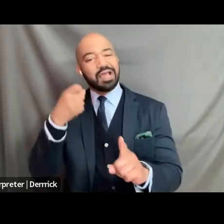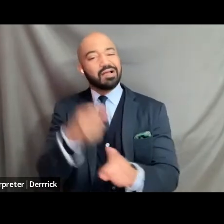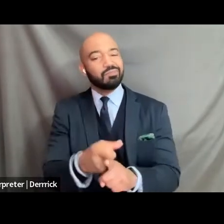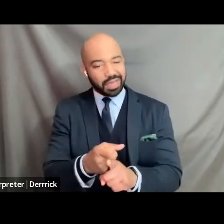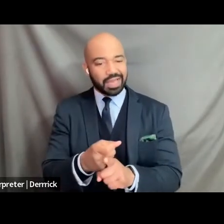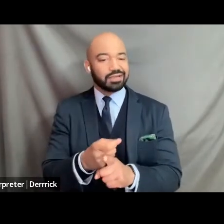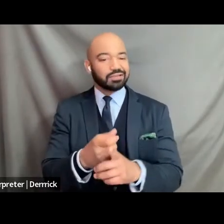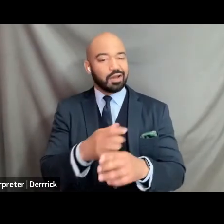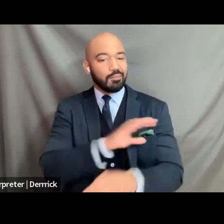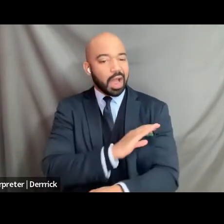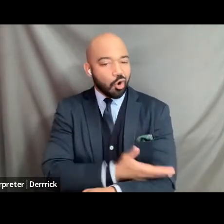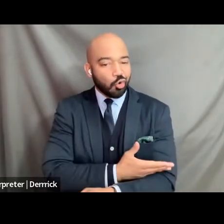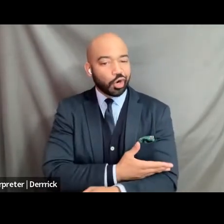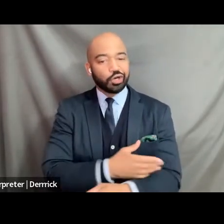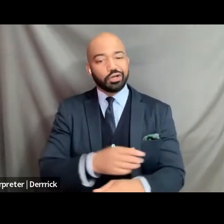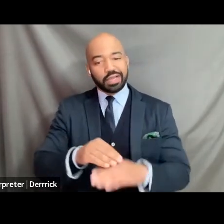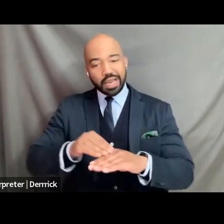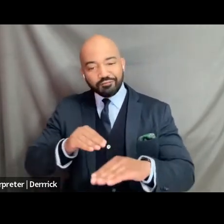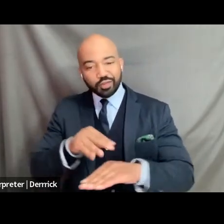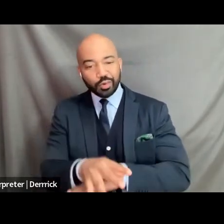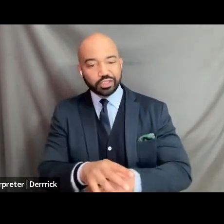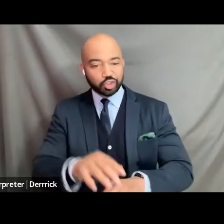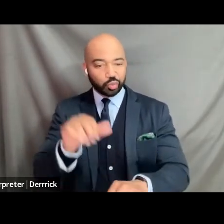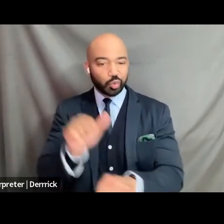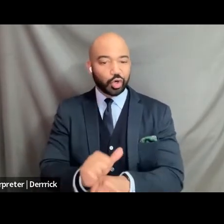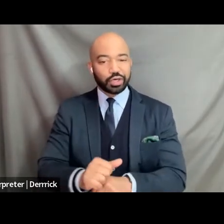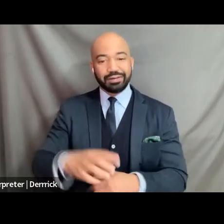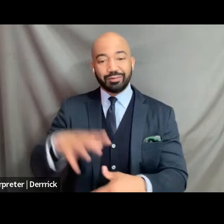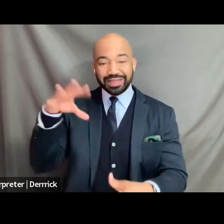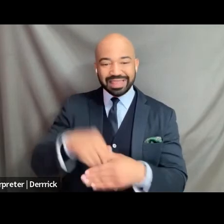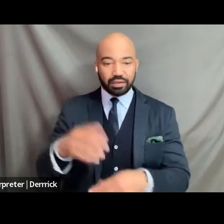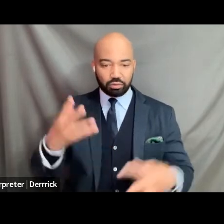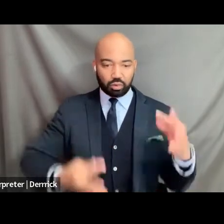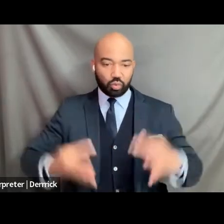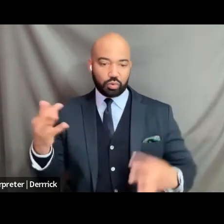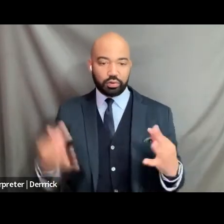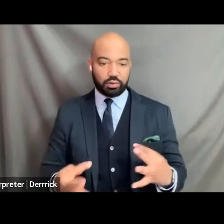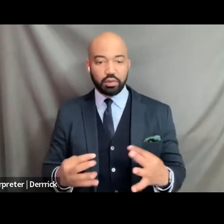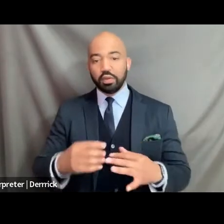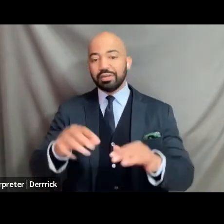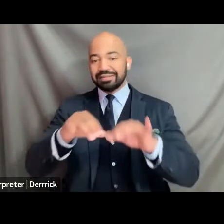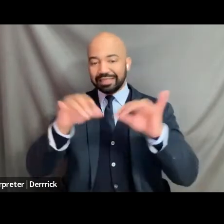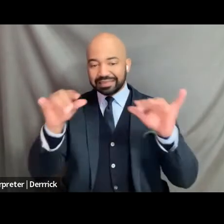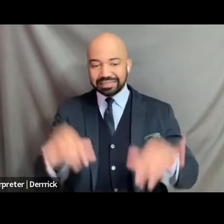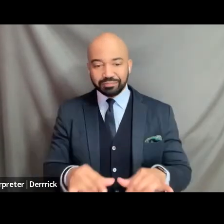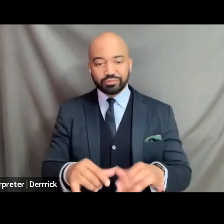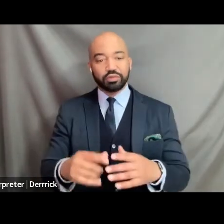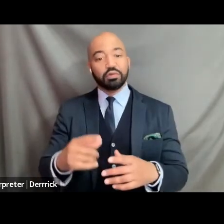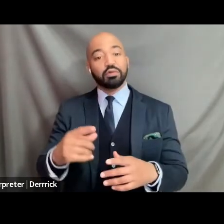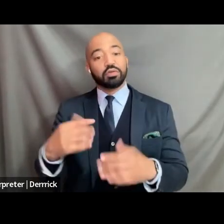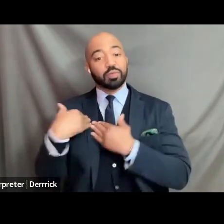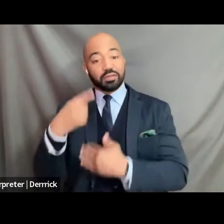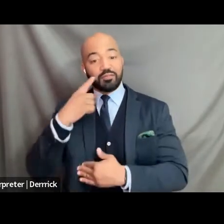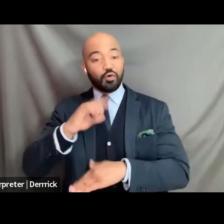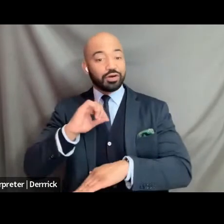work of this court and of other institutions in this nation that are responsible for setting legislative regulatory or in this case